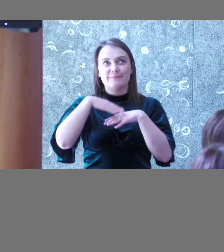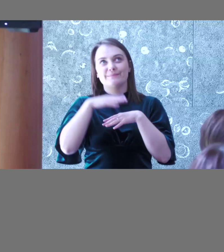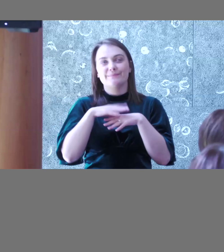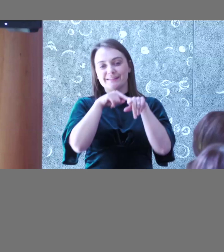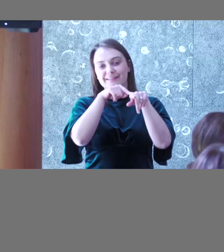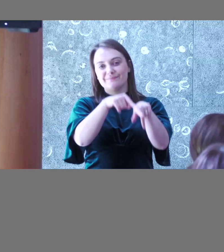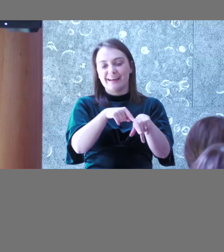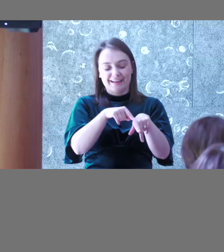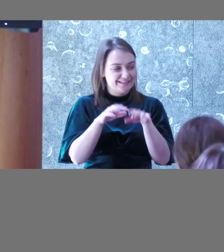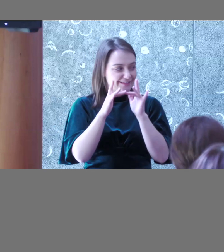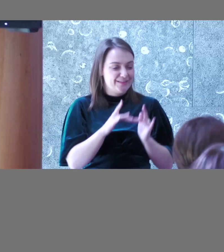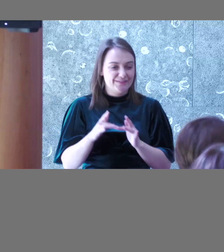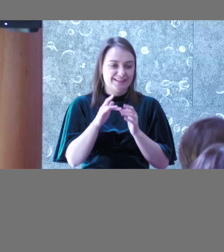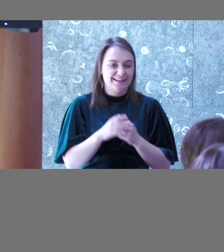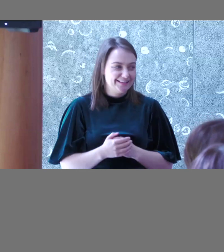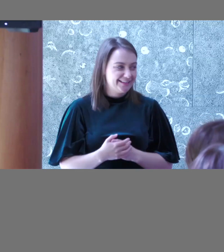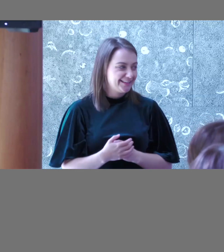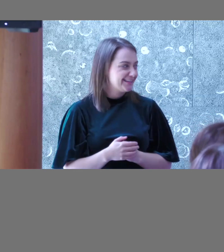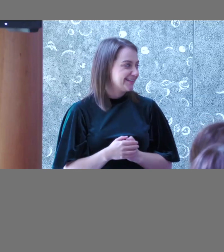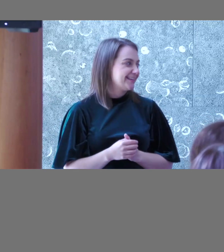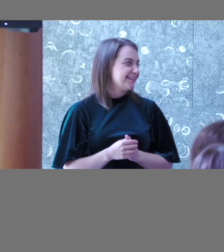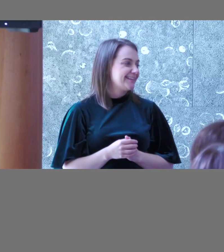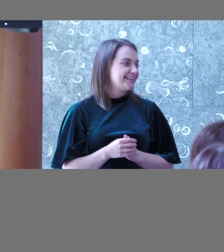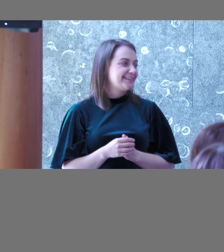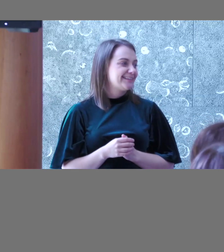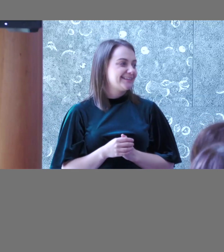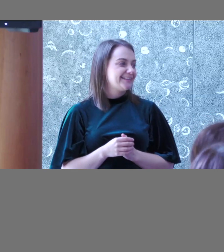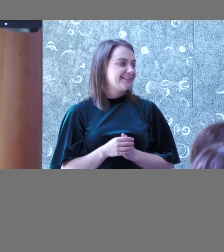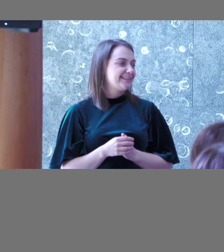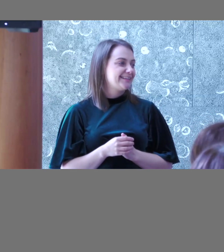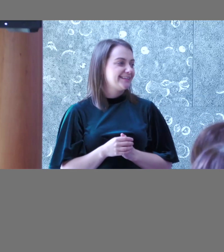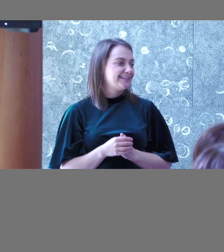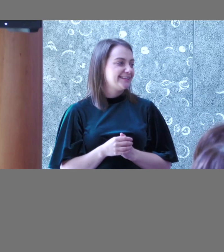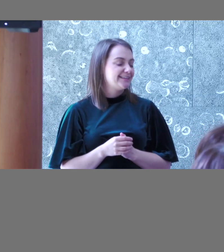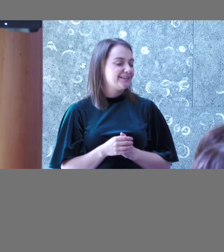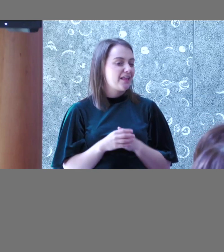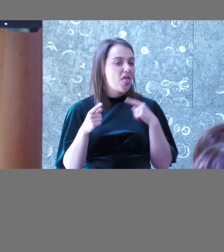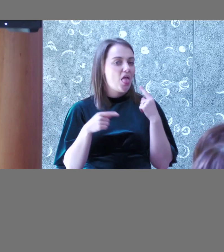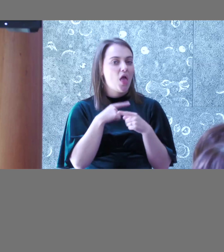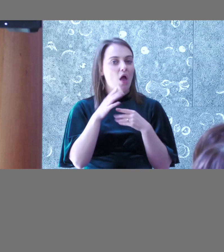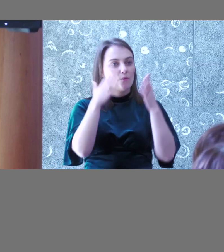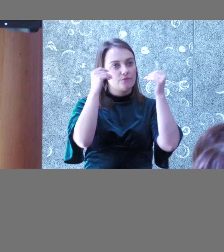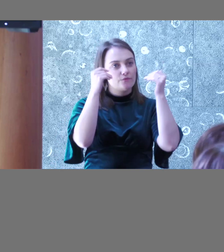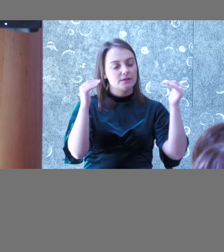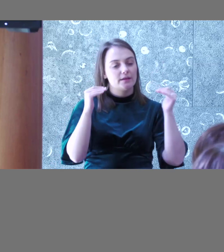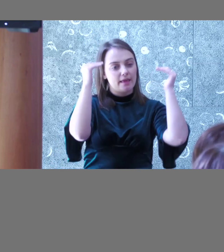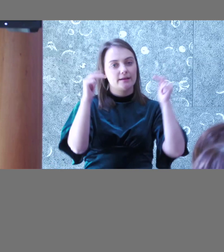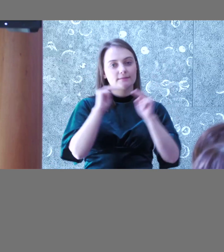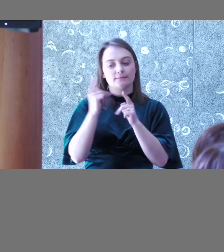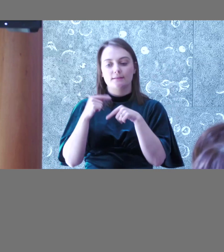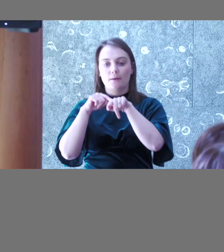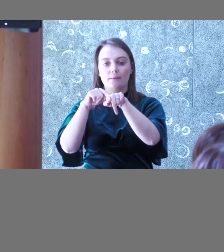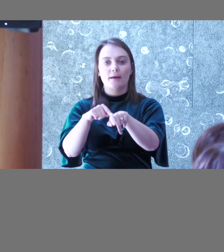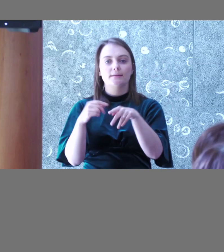But let's hope. Was it always excellence over compliance at the OG